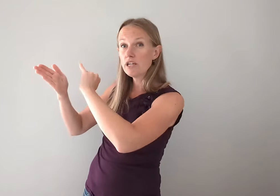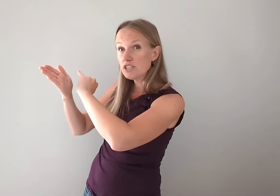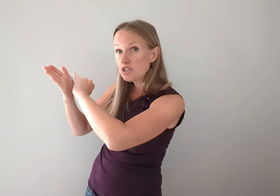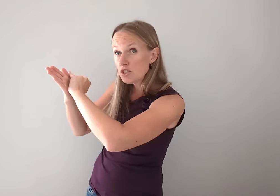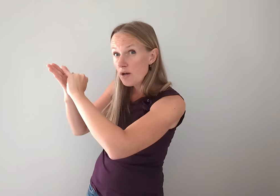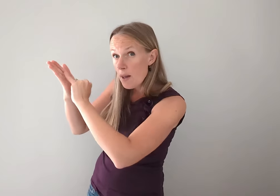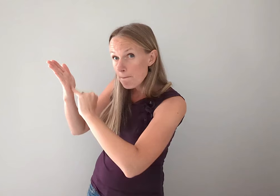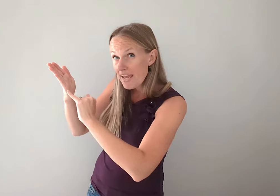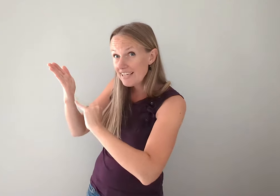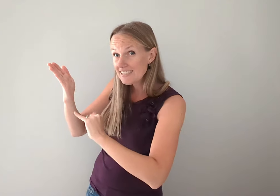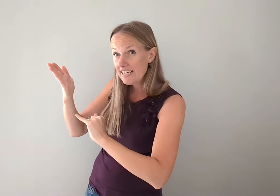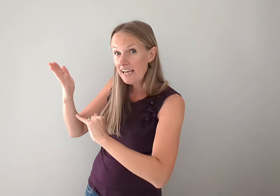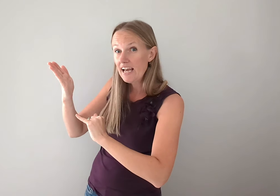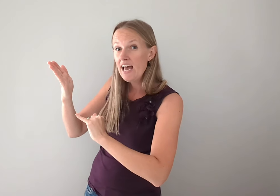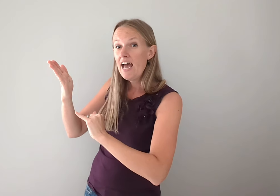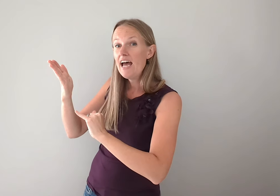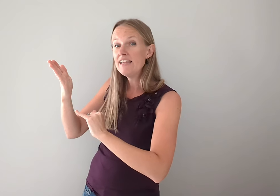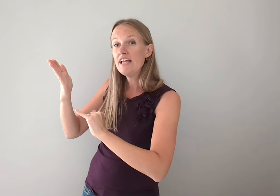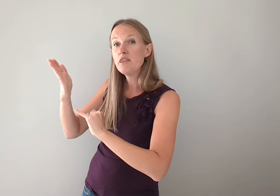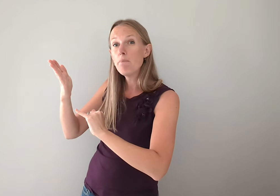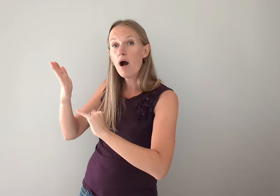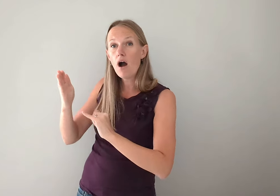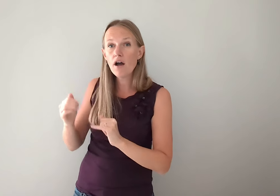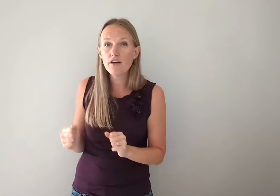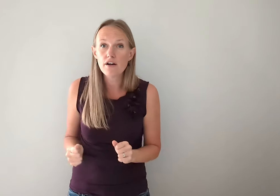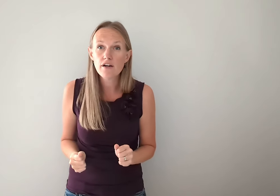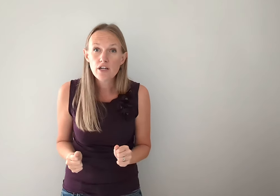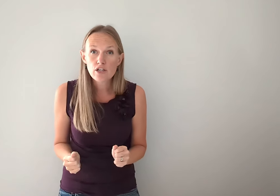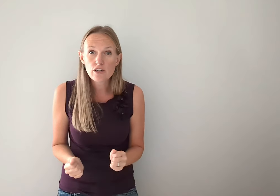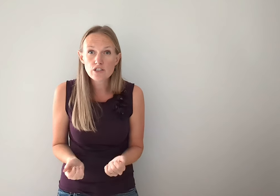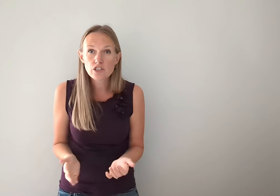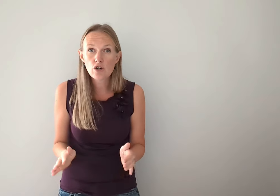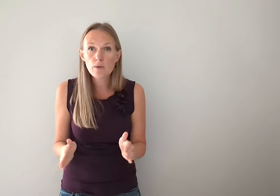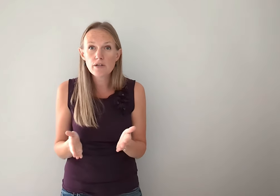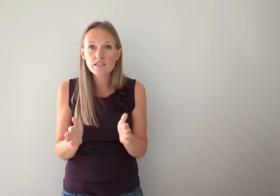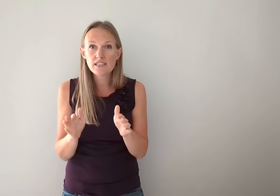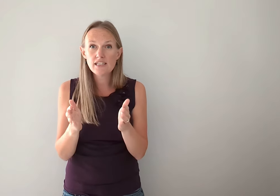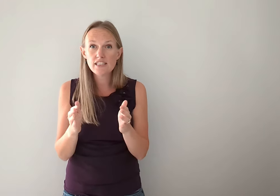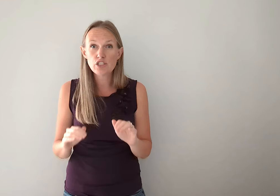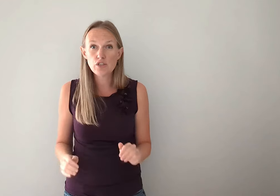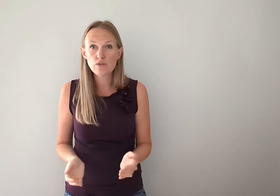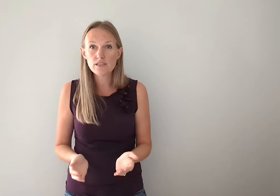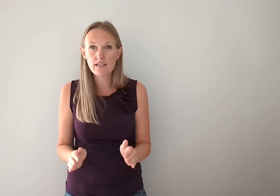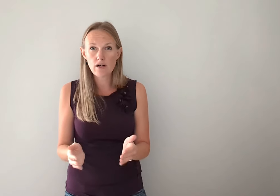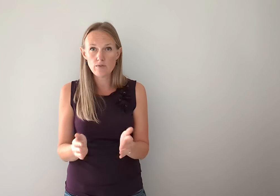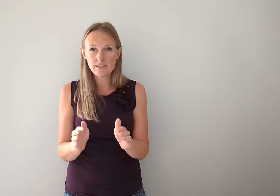we're going to just do painting. And then the potter, you're going to show a person that's used, like almost